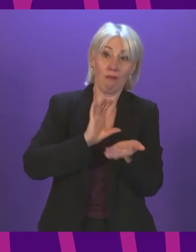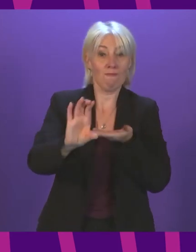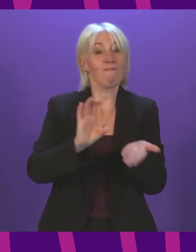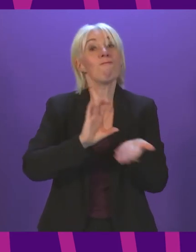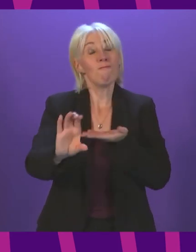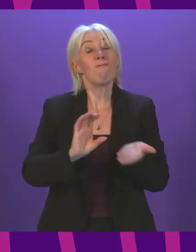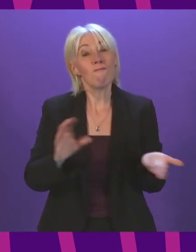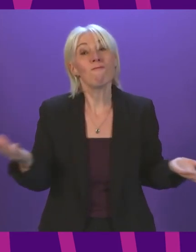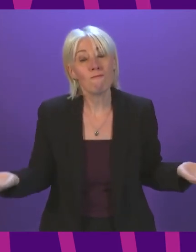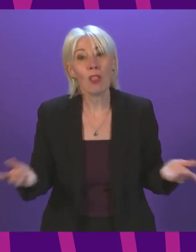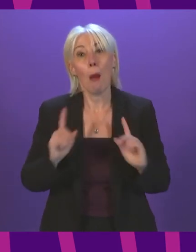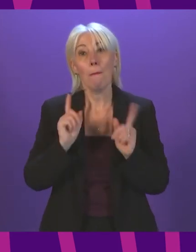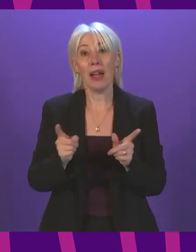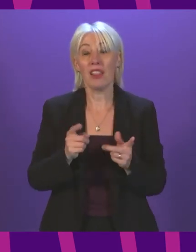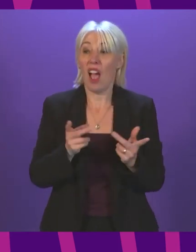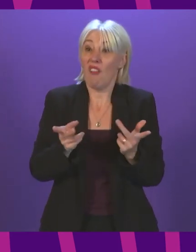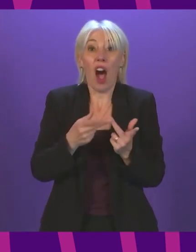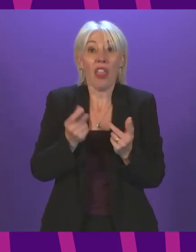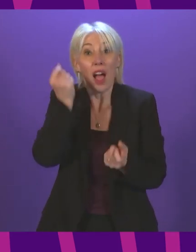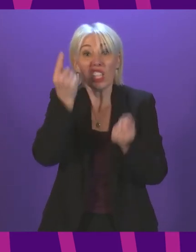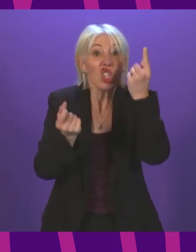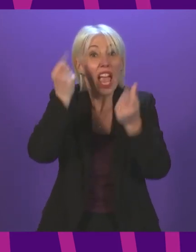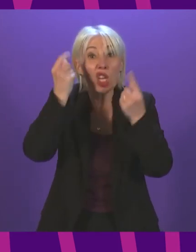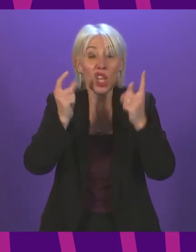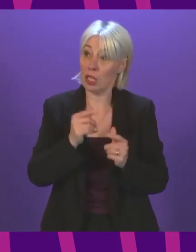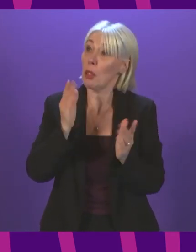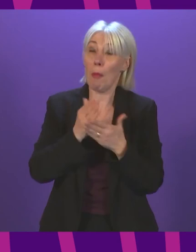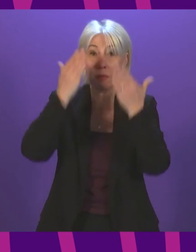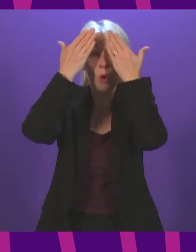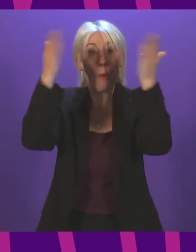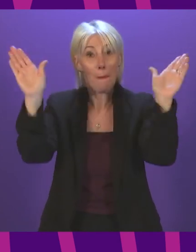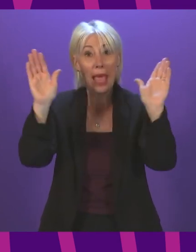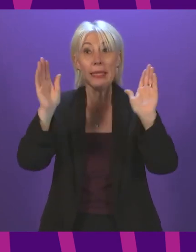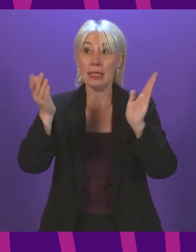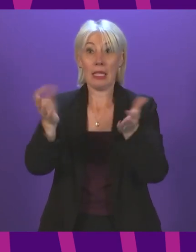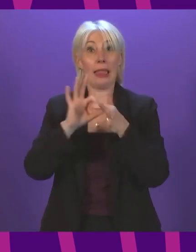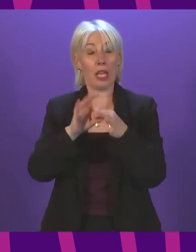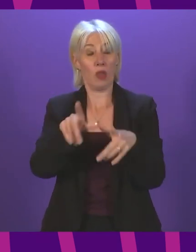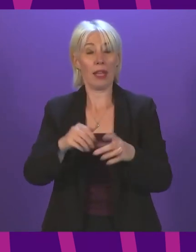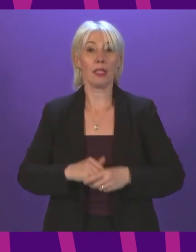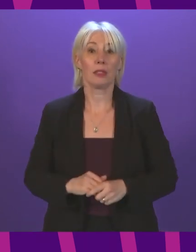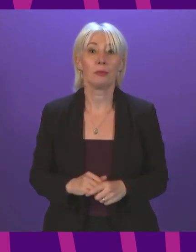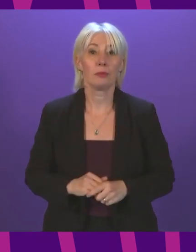been allocated to it. But, as I say, if there are other suggestions, then, of course, we should keep an open mind in relation to those. Thank you.